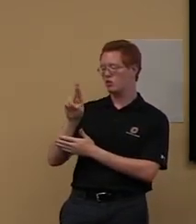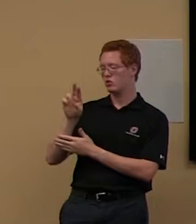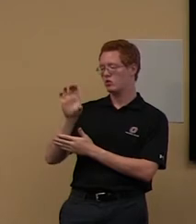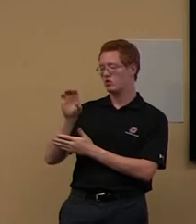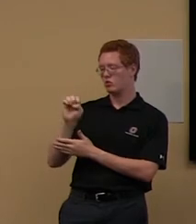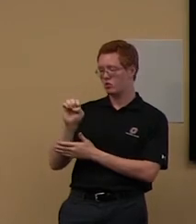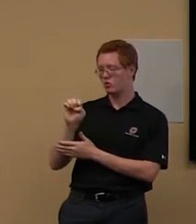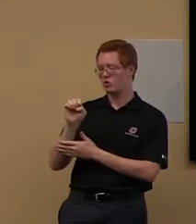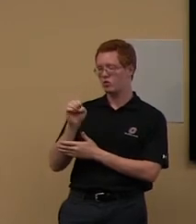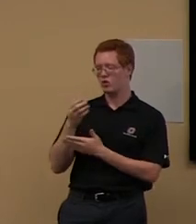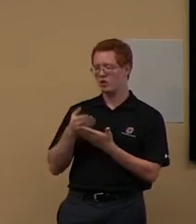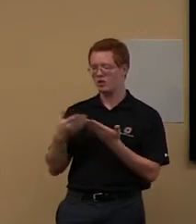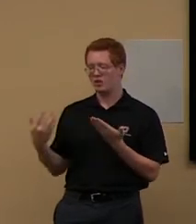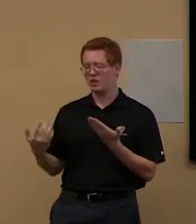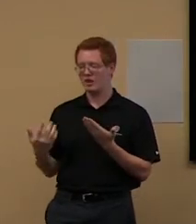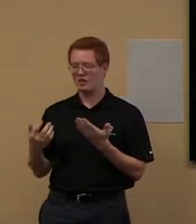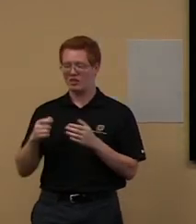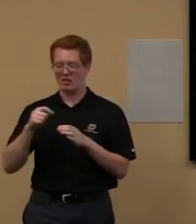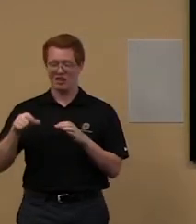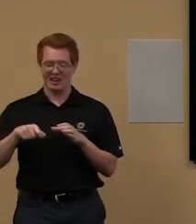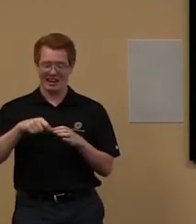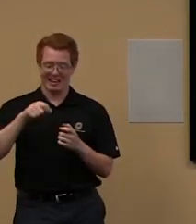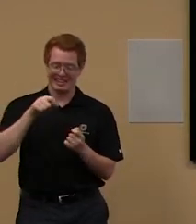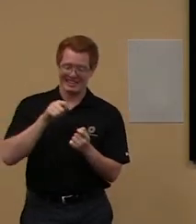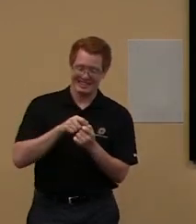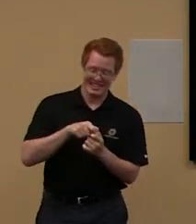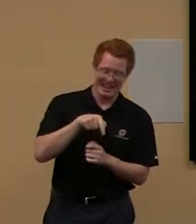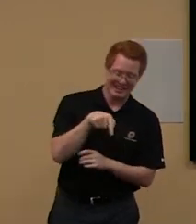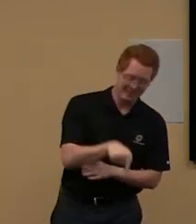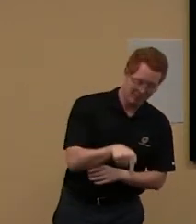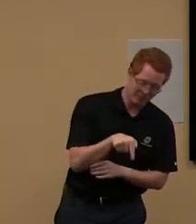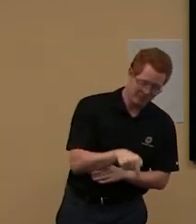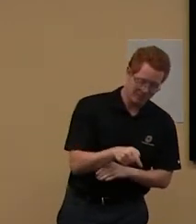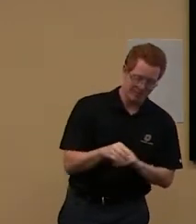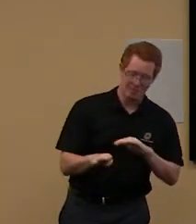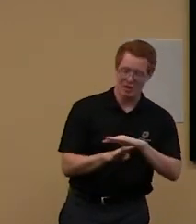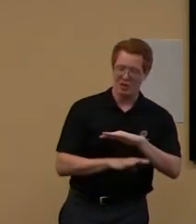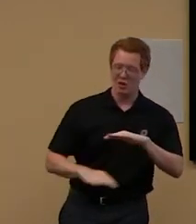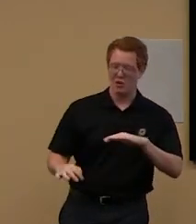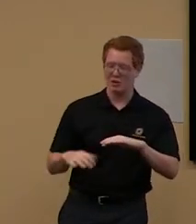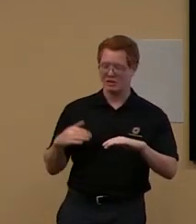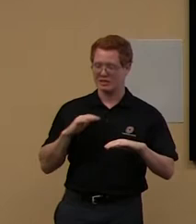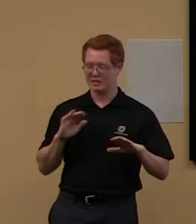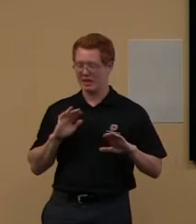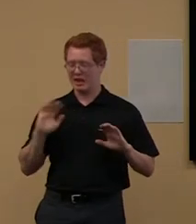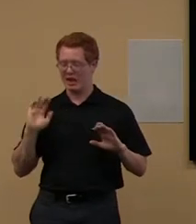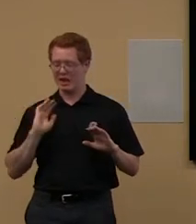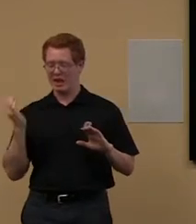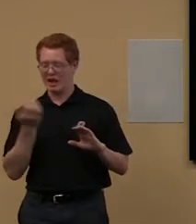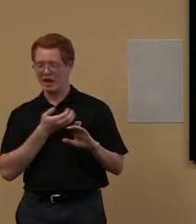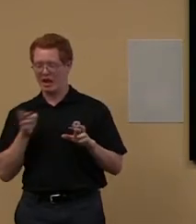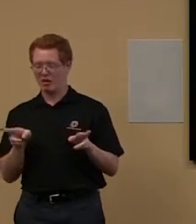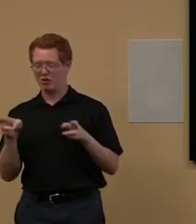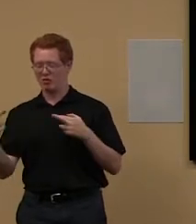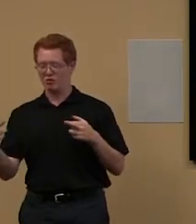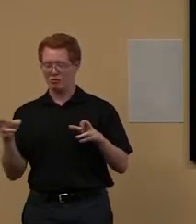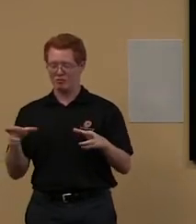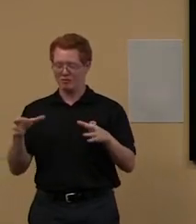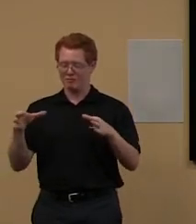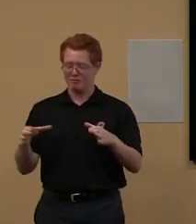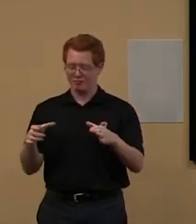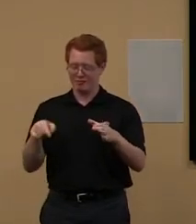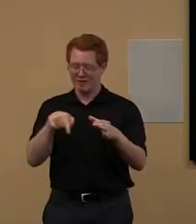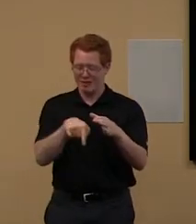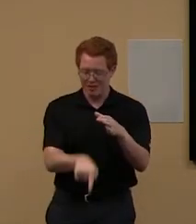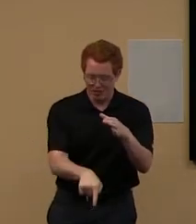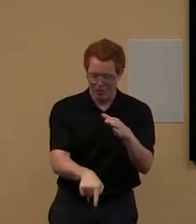almost underneath us. That's why I'm pointing at the floor. Um, so, um, they are really fantastic. And, and their hours,